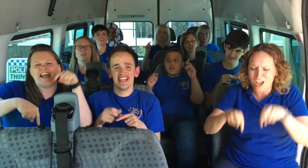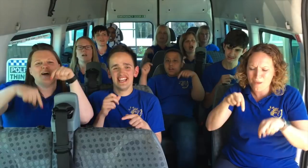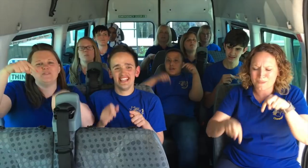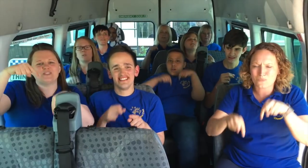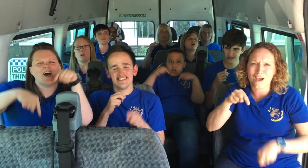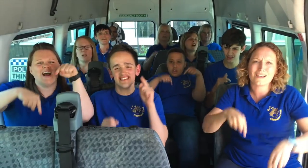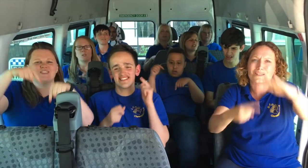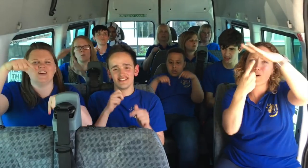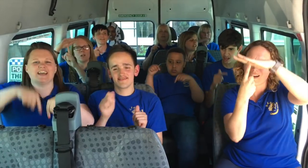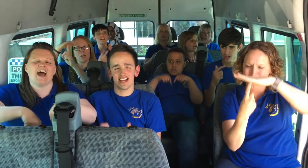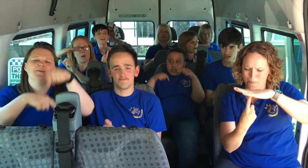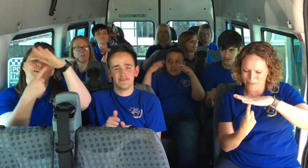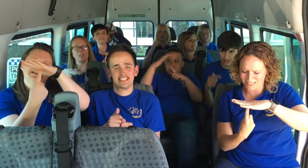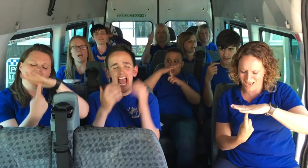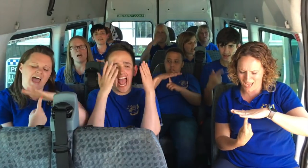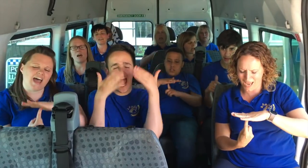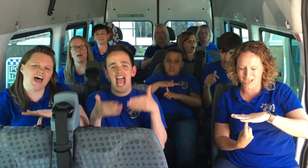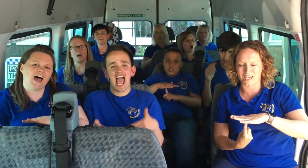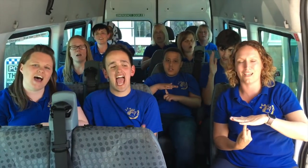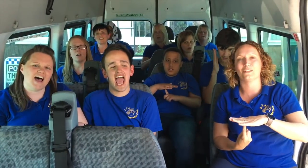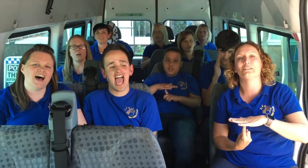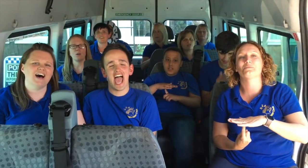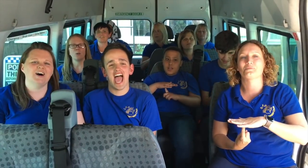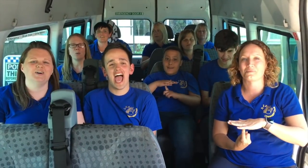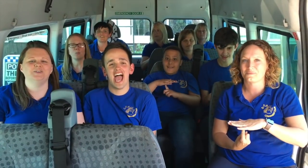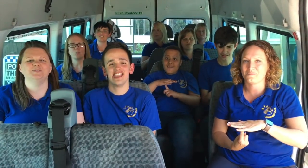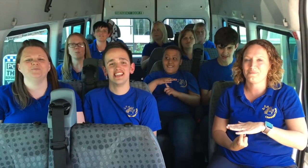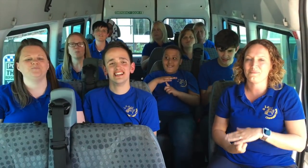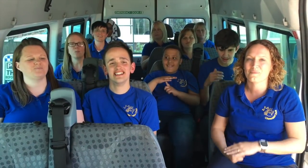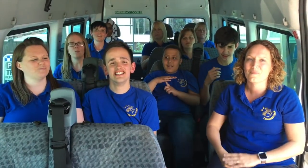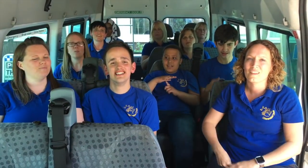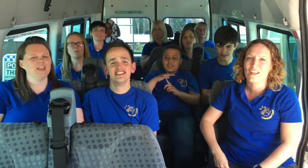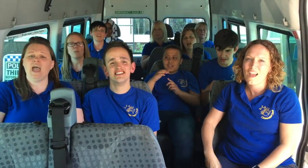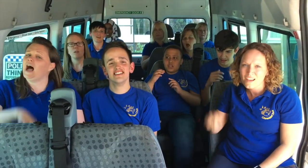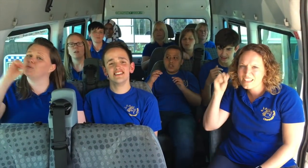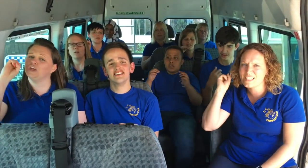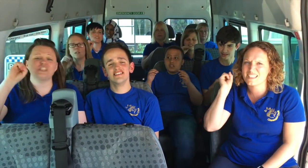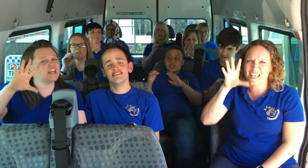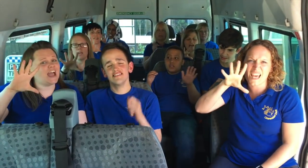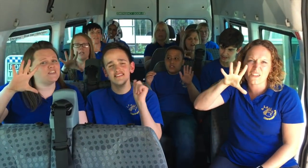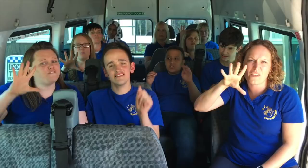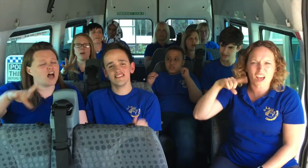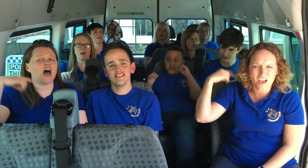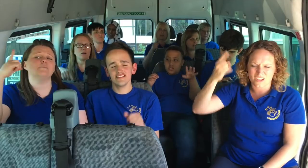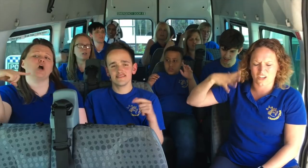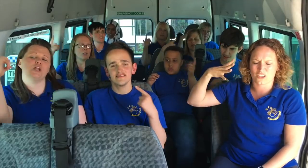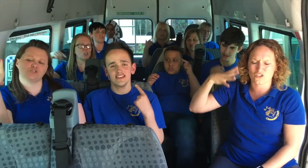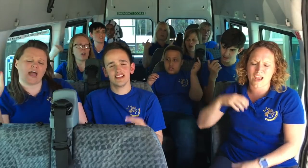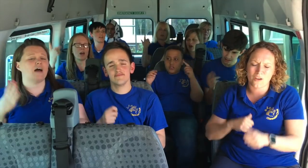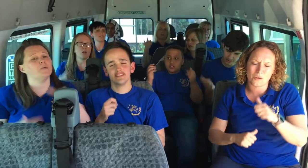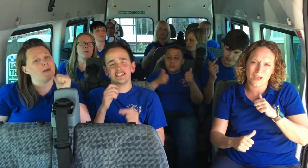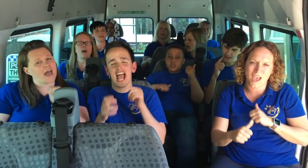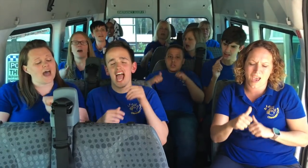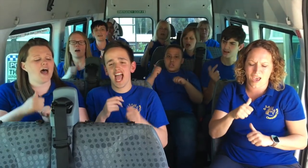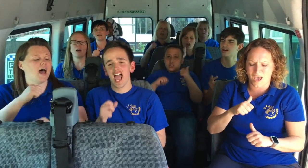sharpest words wanna cut me down I'm gonna send a blood, gonna drown a man